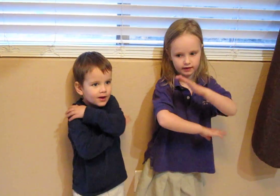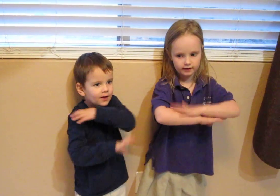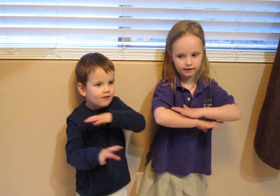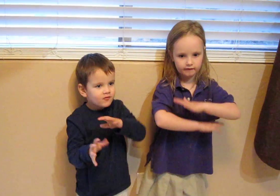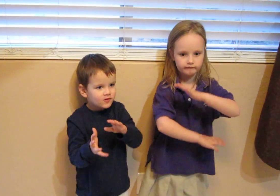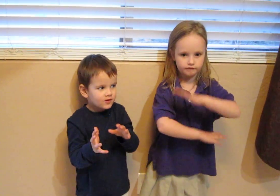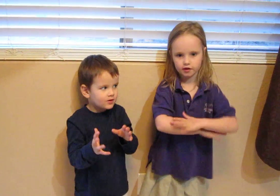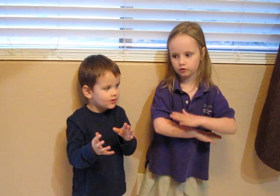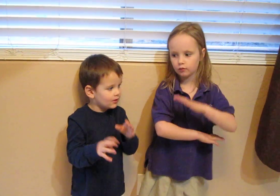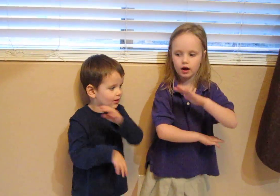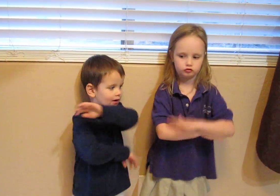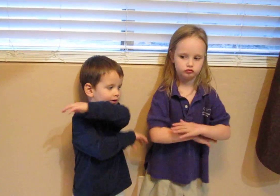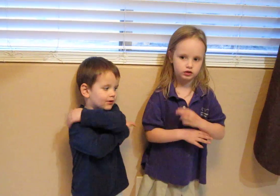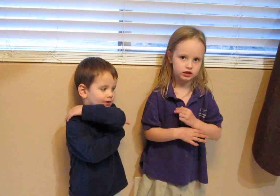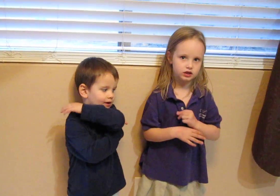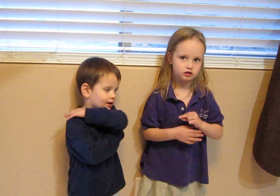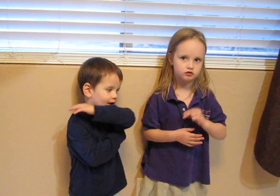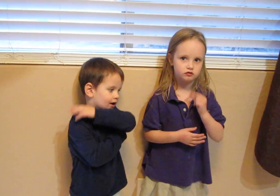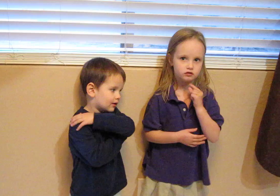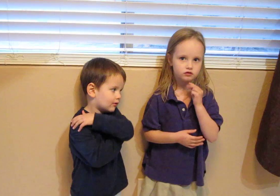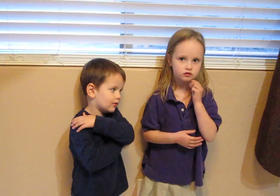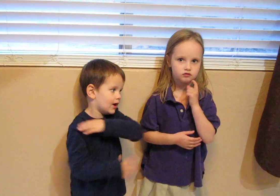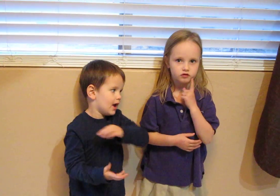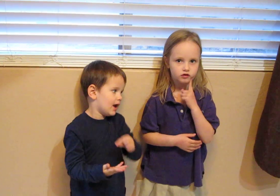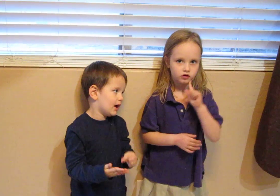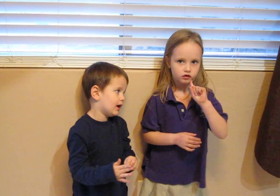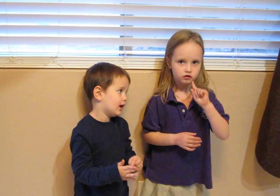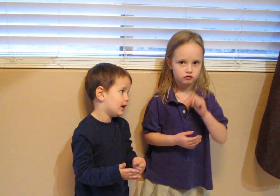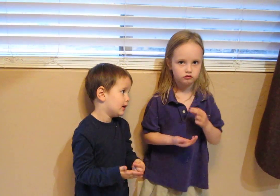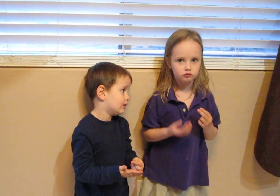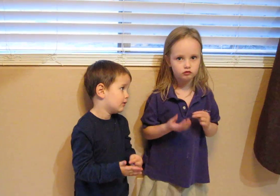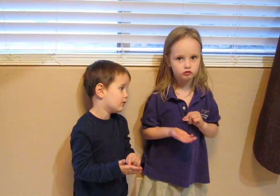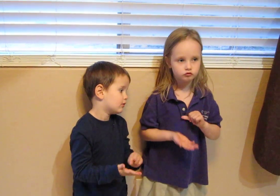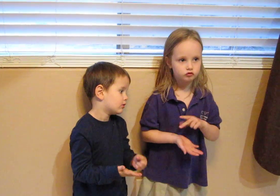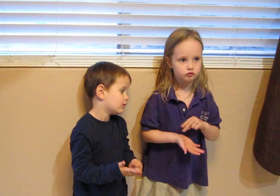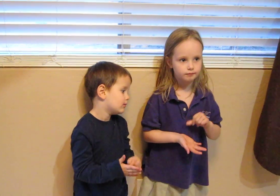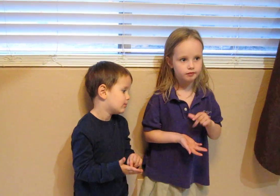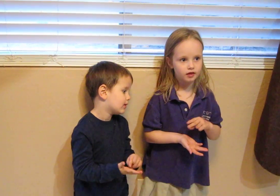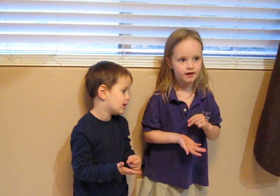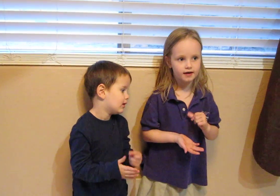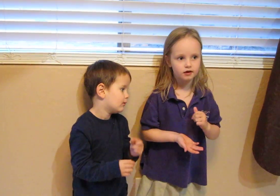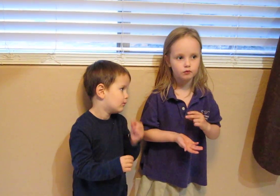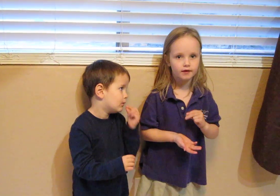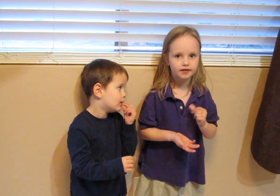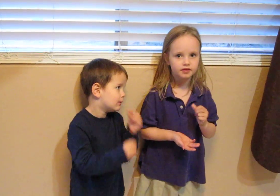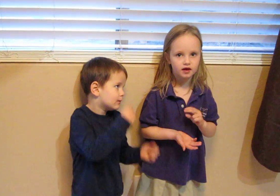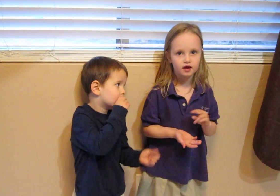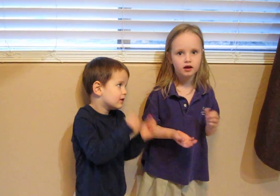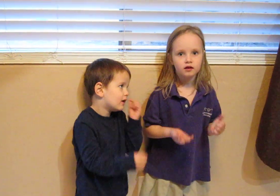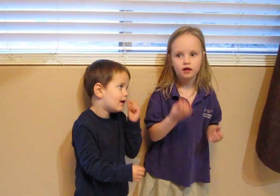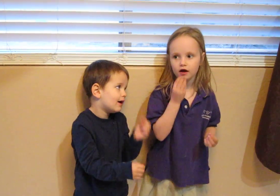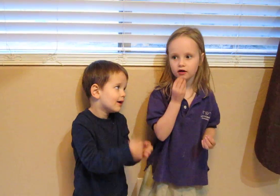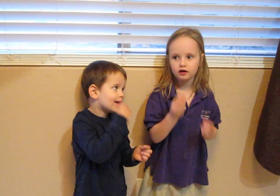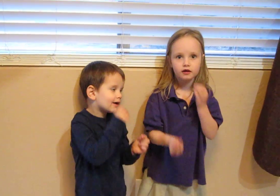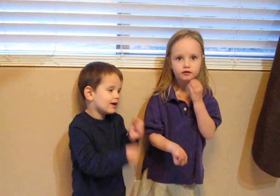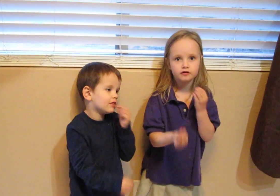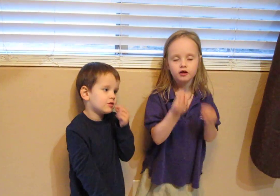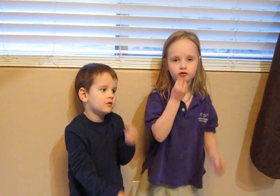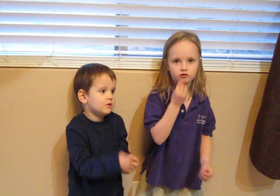give me a treat, dreidels to play with lockers to